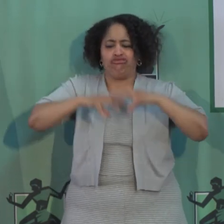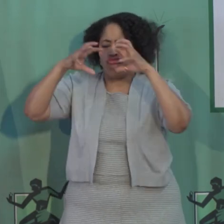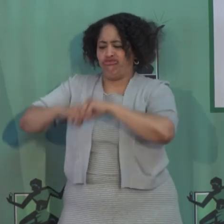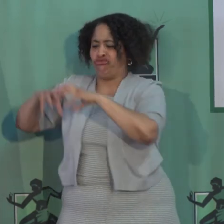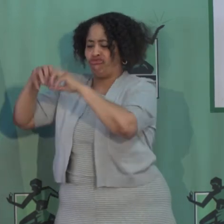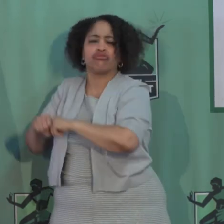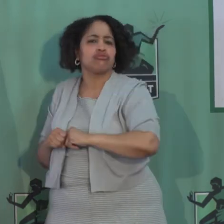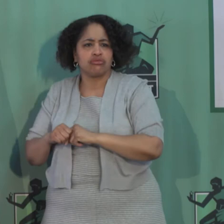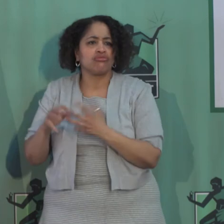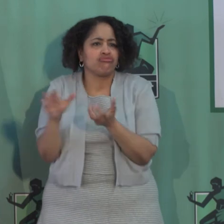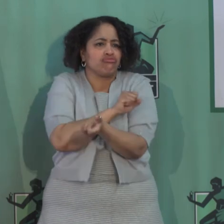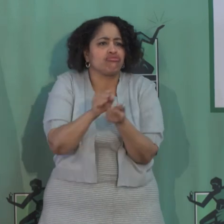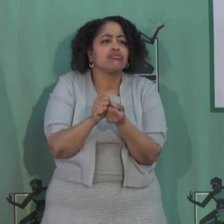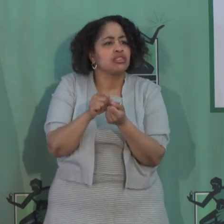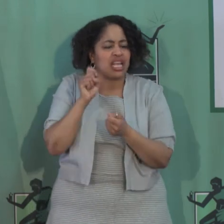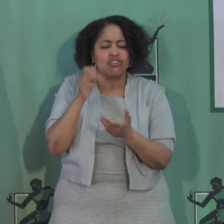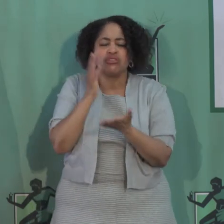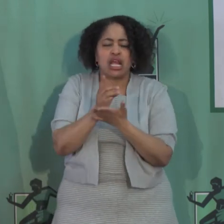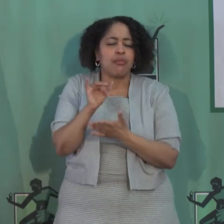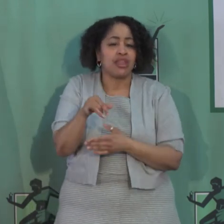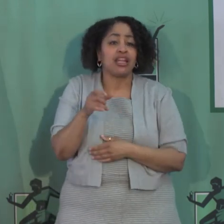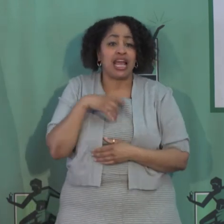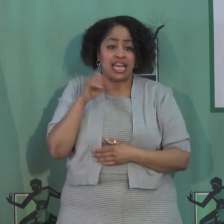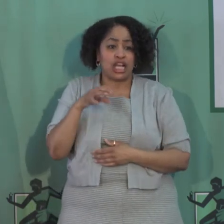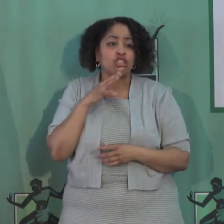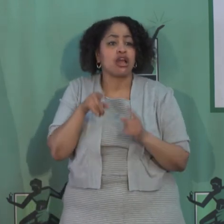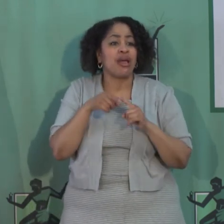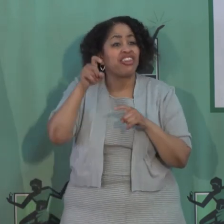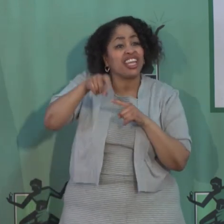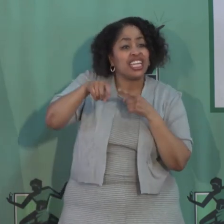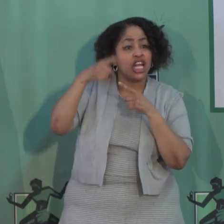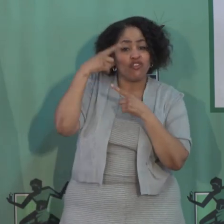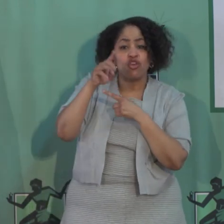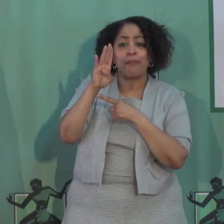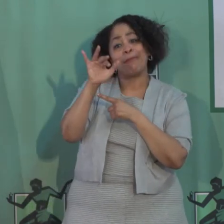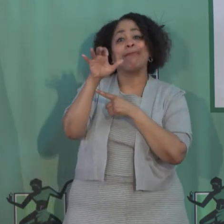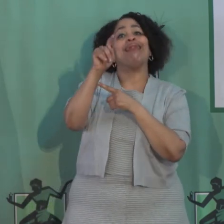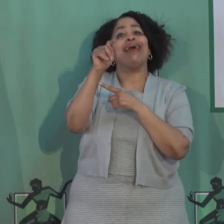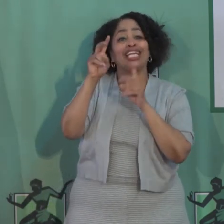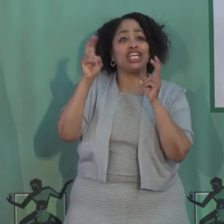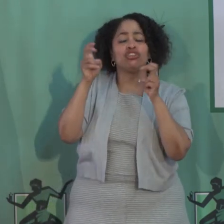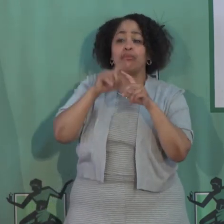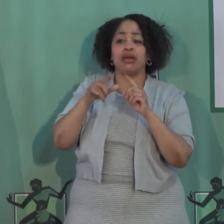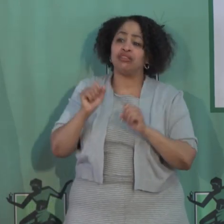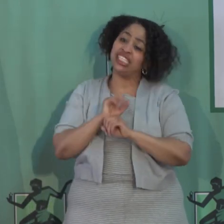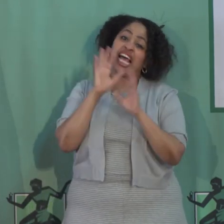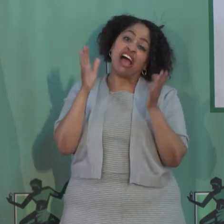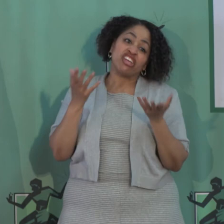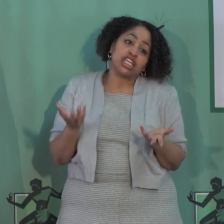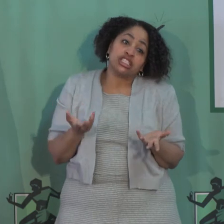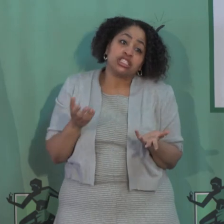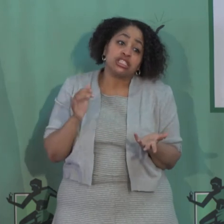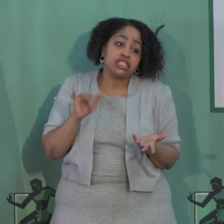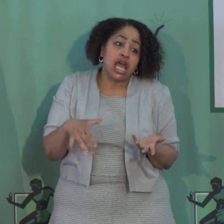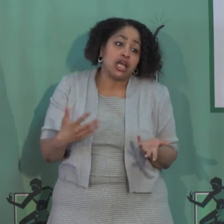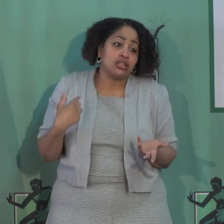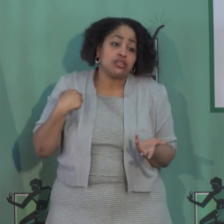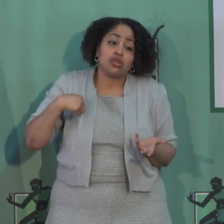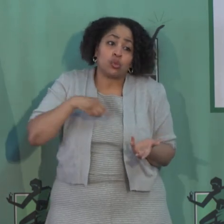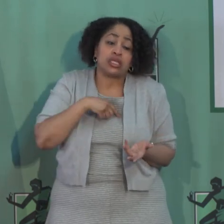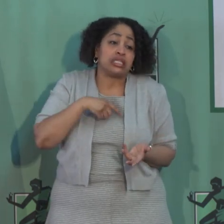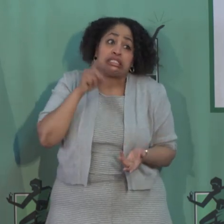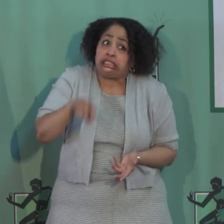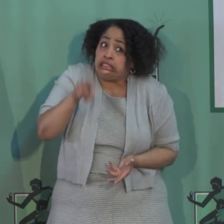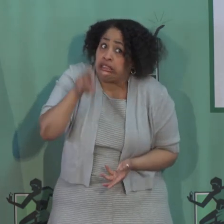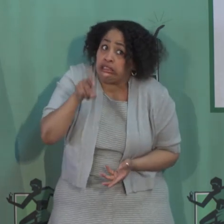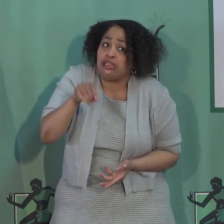And, you know, I can go back and talk about the need for a blight bond issue, but it is becoming apparent that we desperately